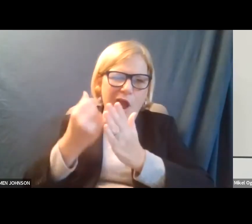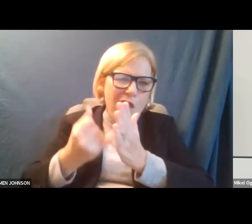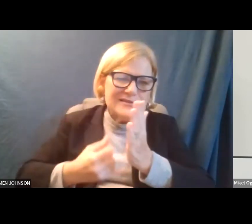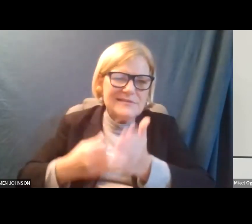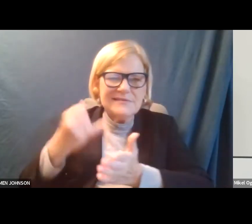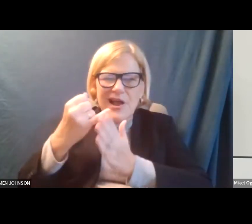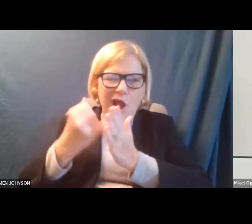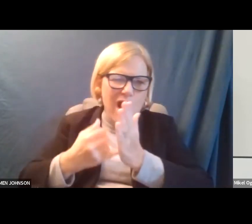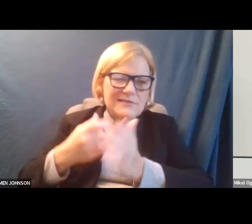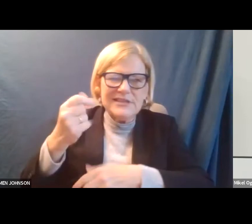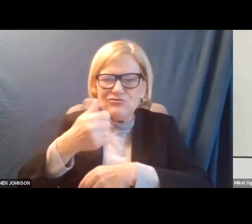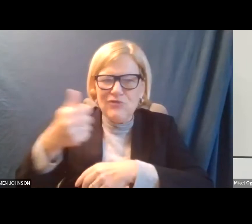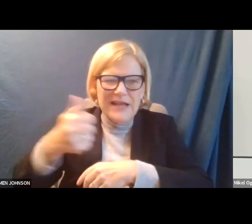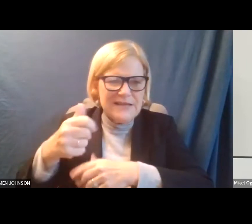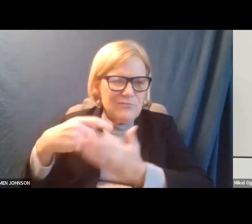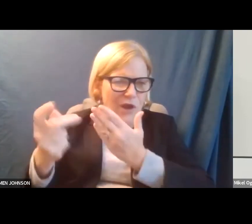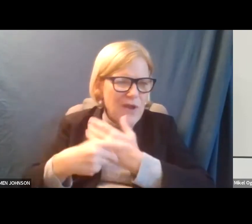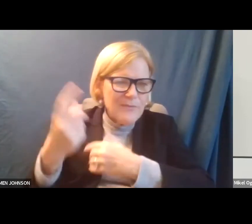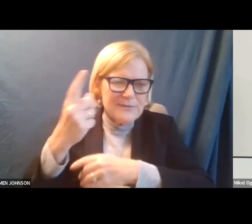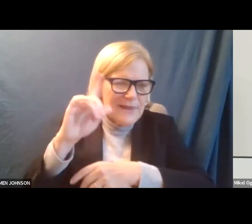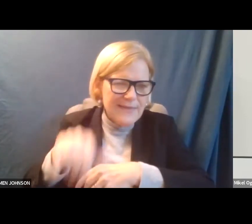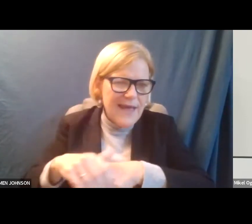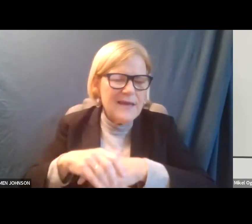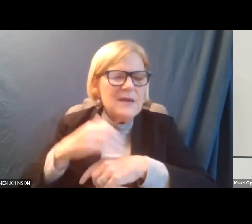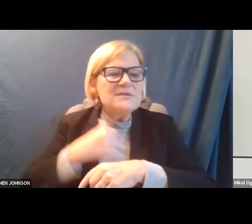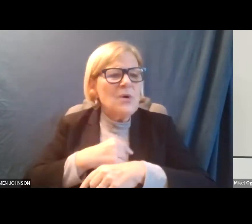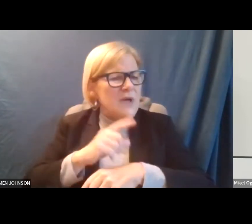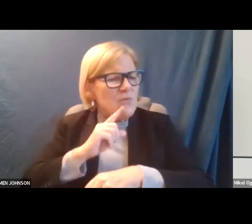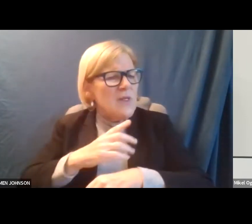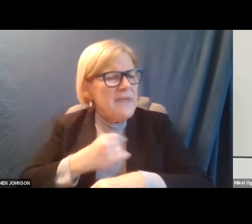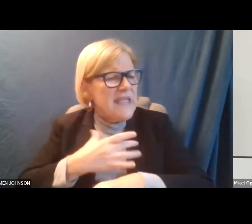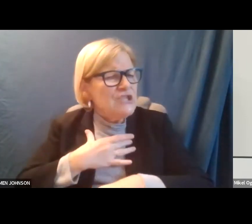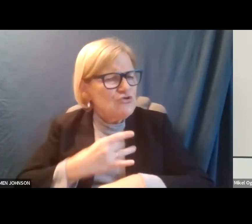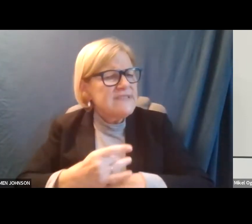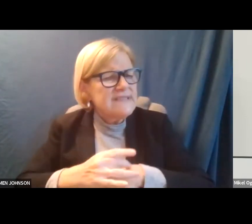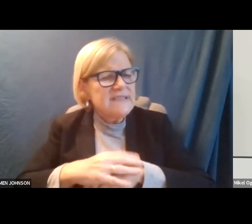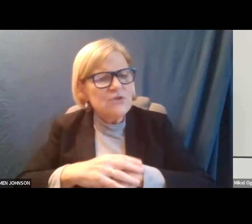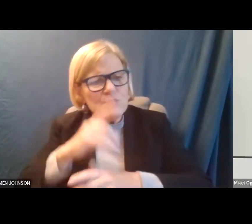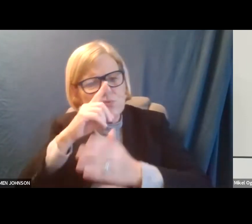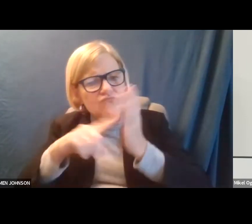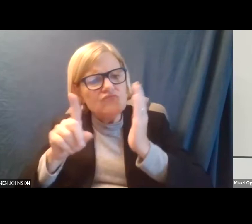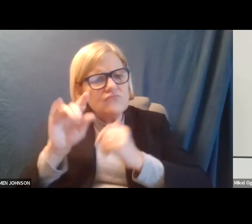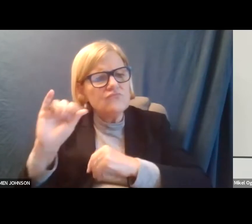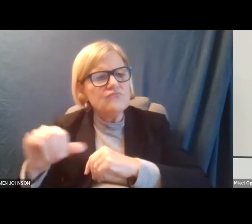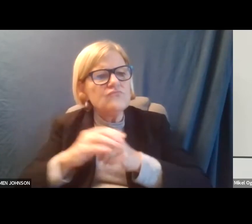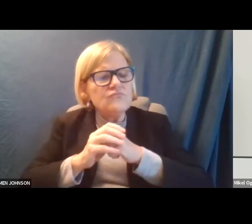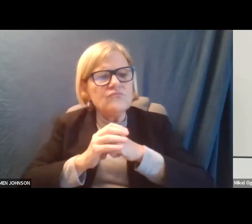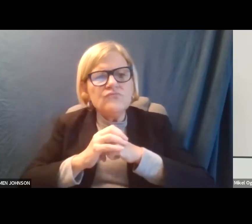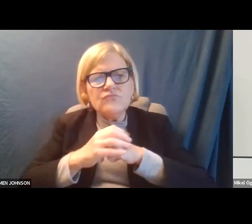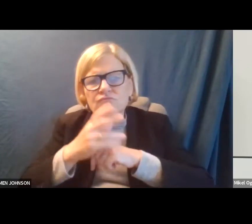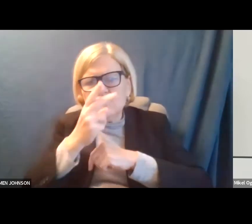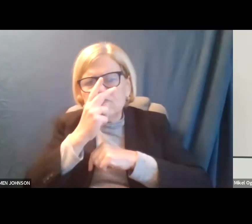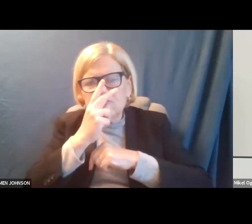arts and transit program or something like that. So we'd be definitely be interested to take a look at that and